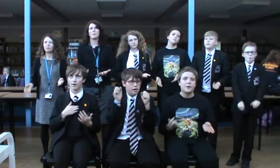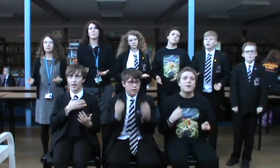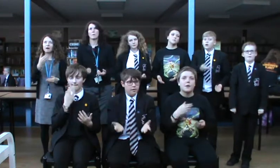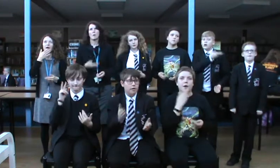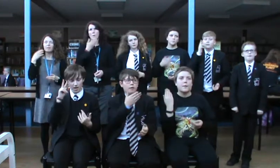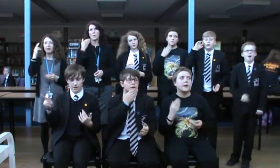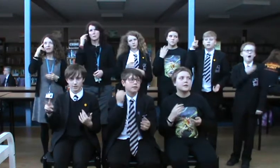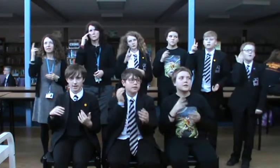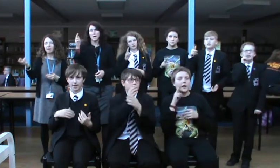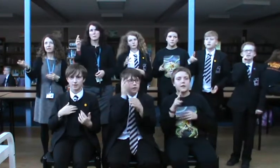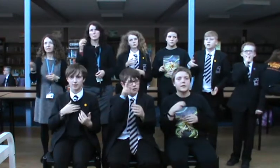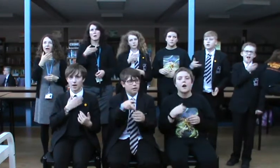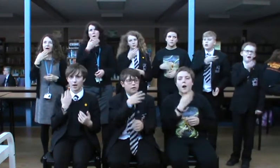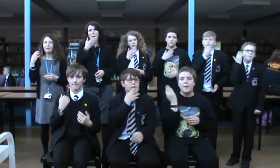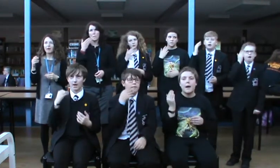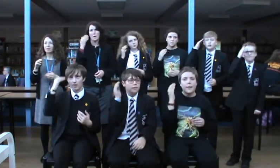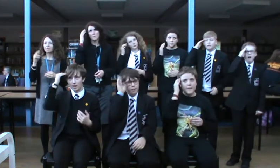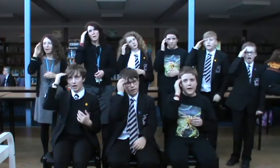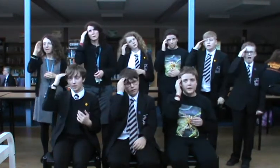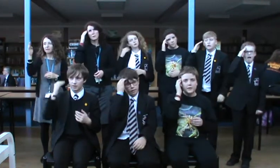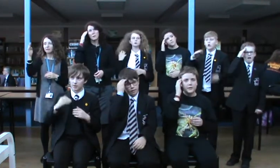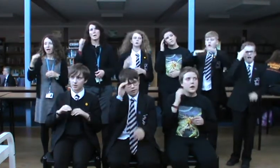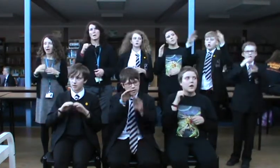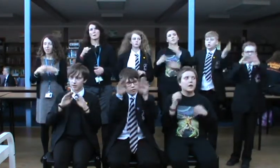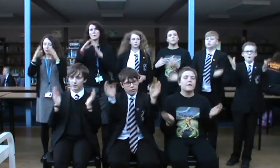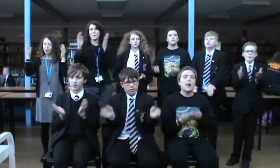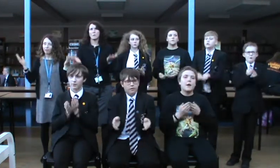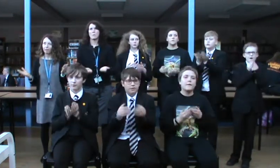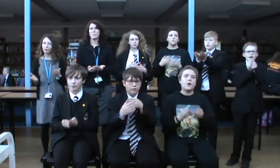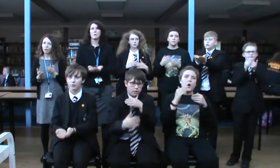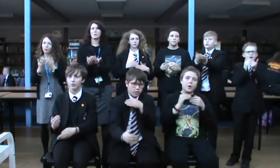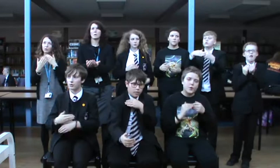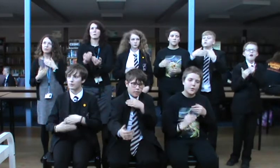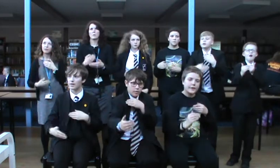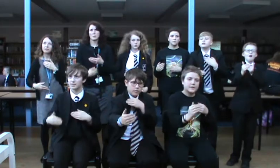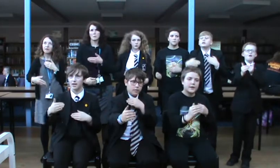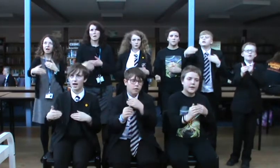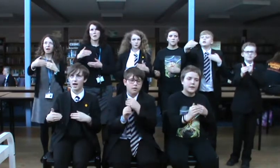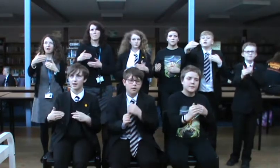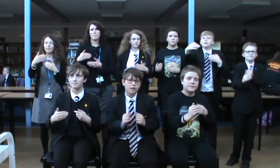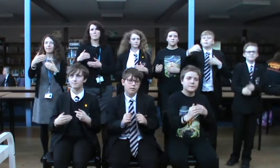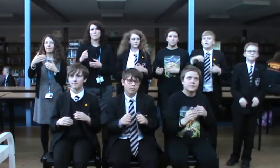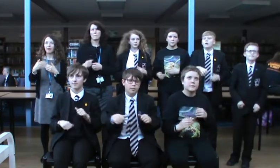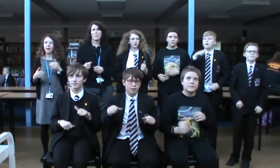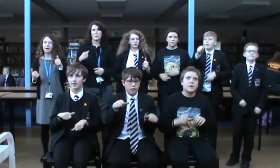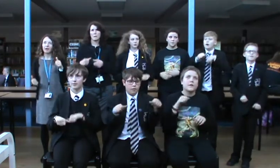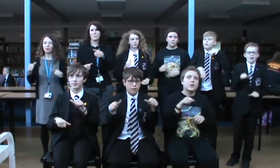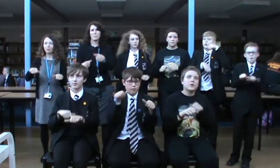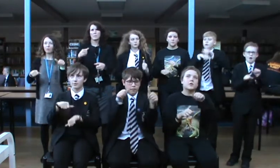I'm out of sight, I'm out of mind I'll give it all for you in time And out of all